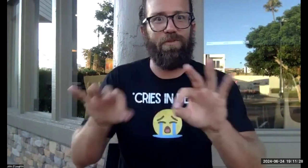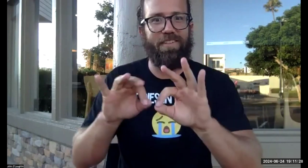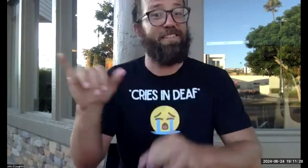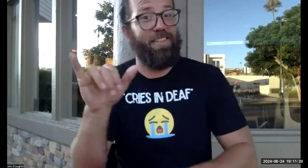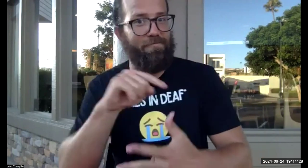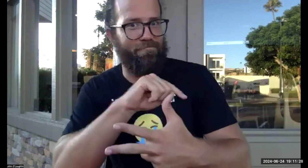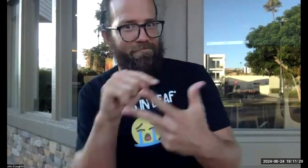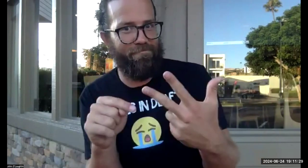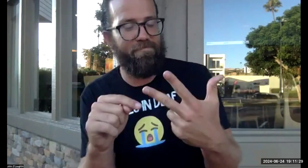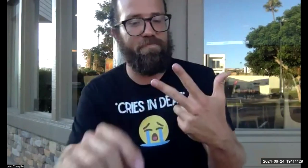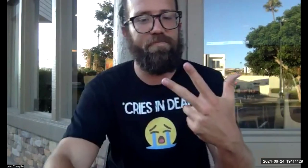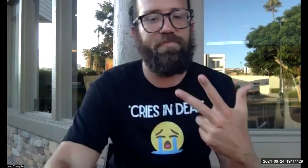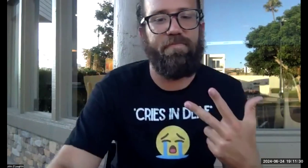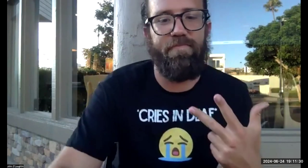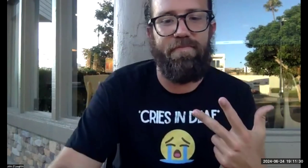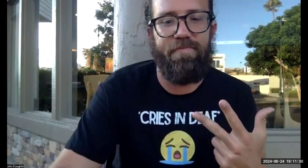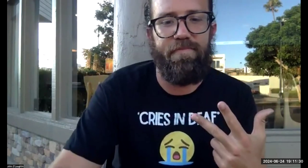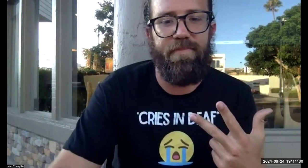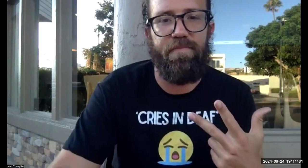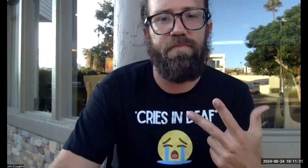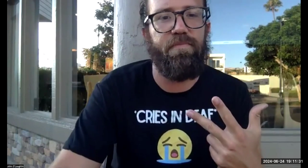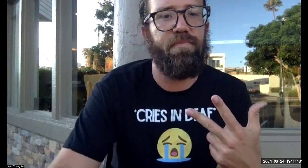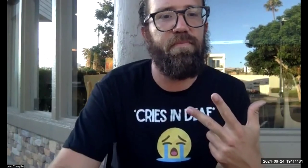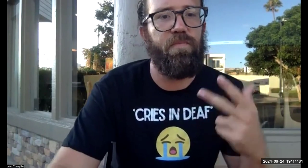thing is the most important thing out of these three.